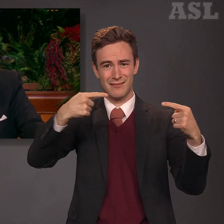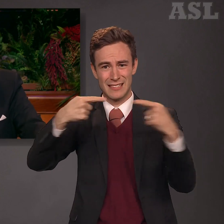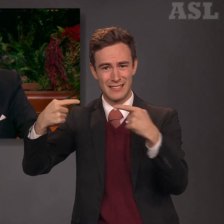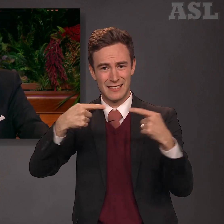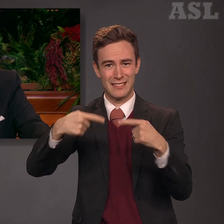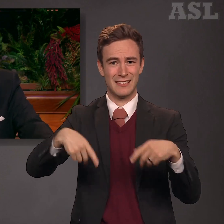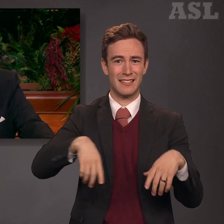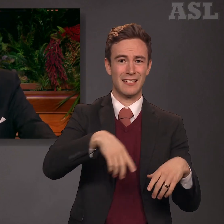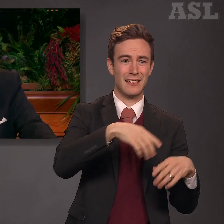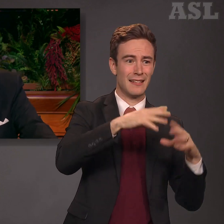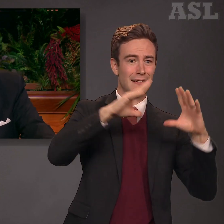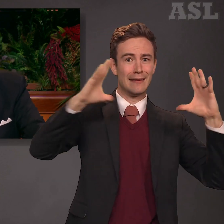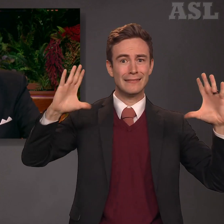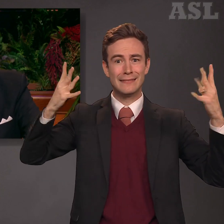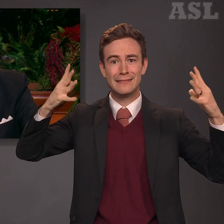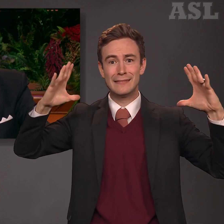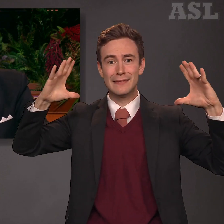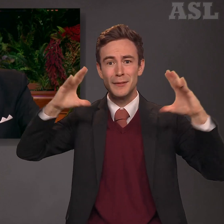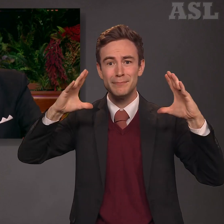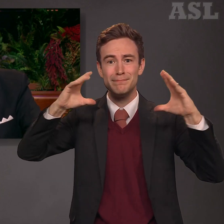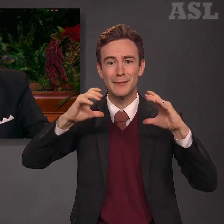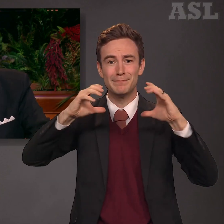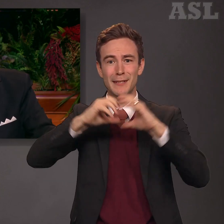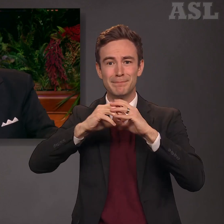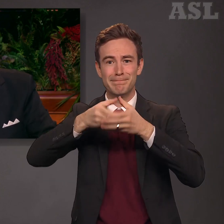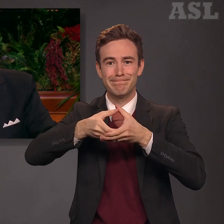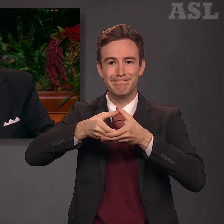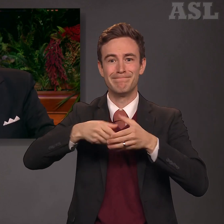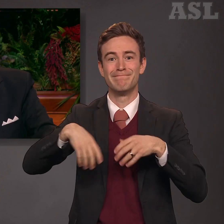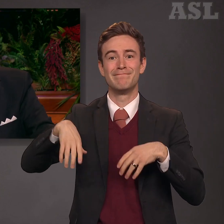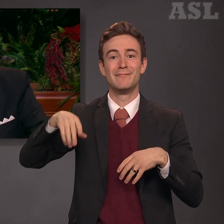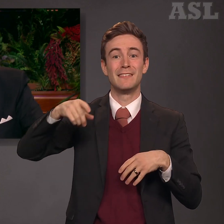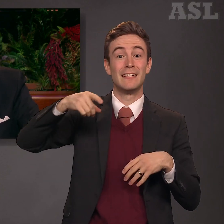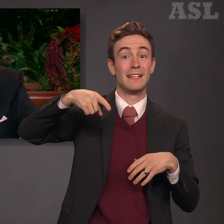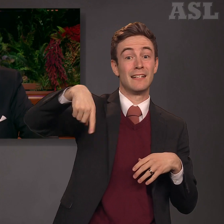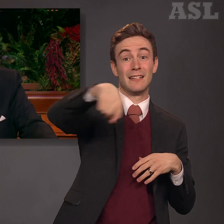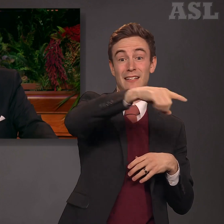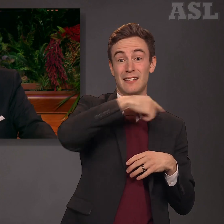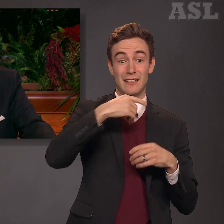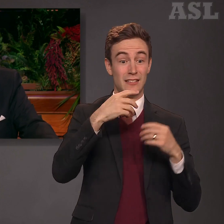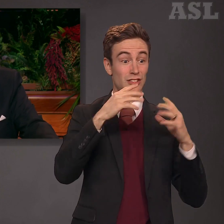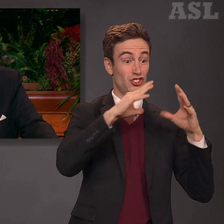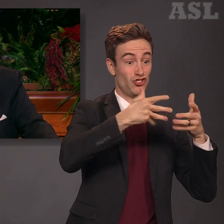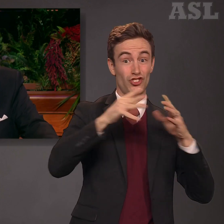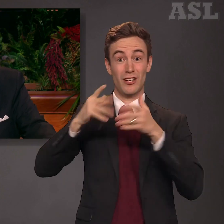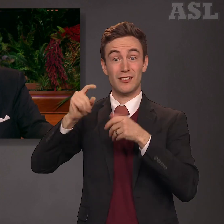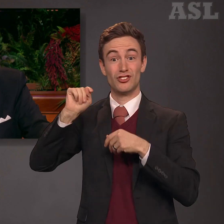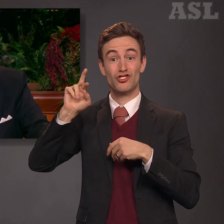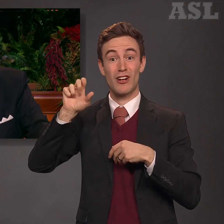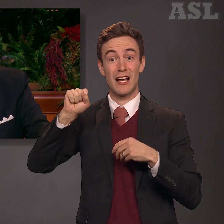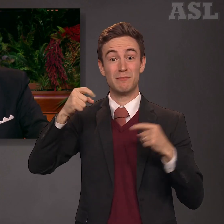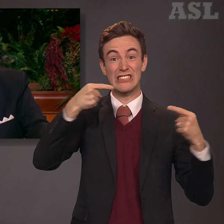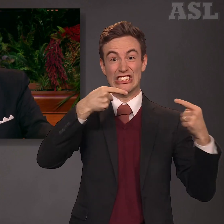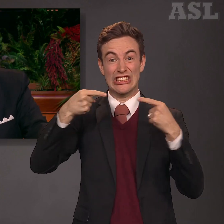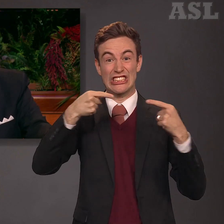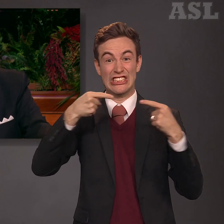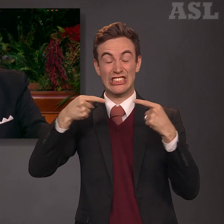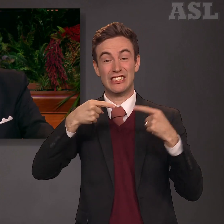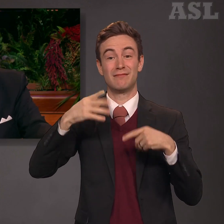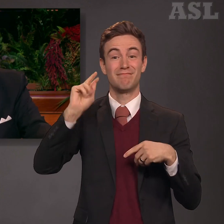sets and subsets, digital tribes and political identities, with more than enough hostility to go